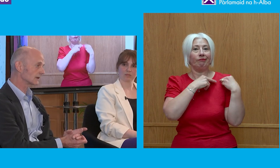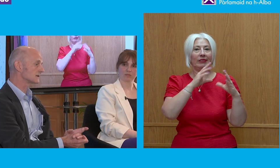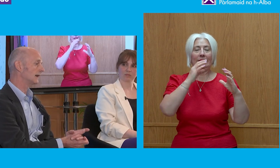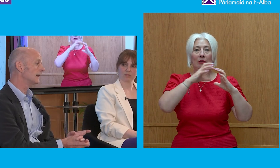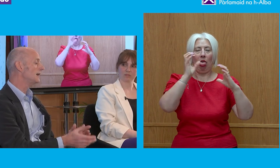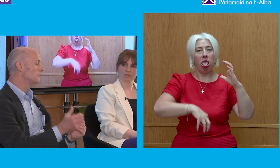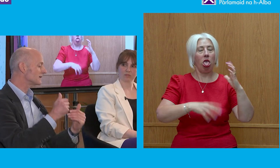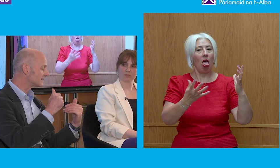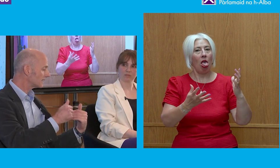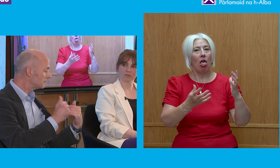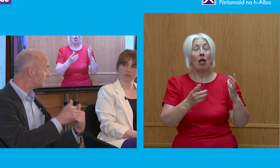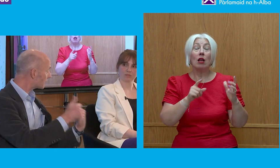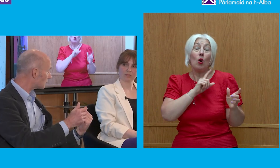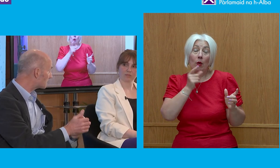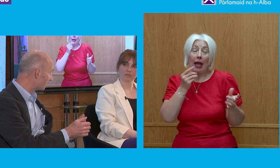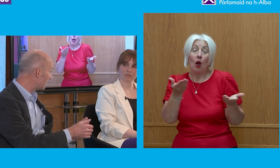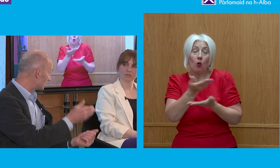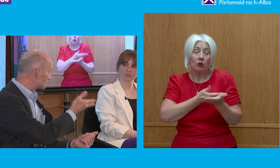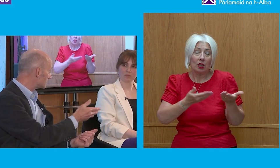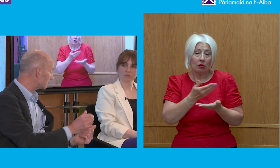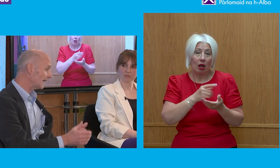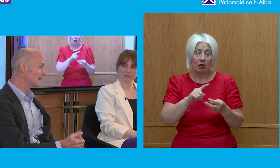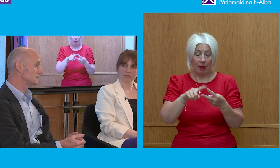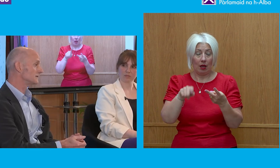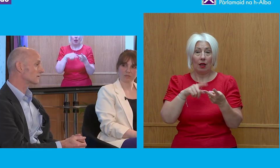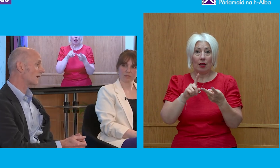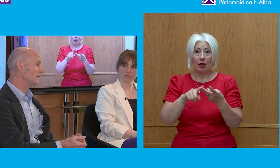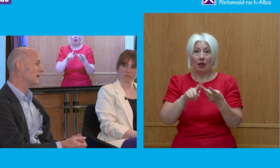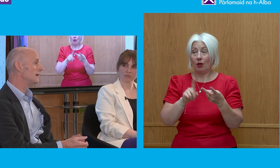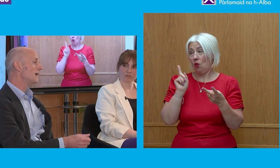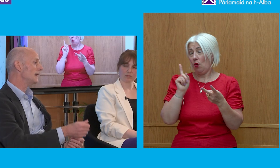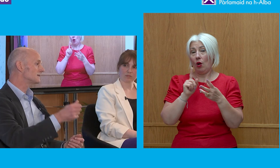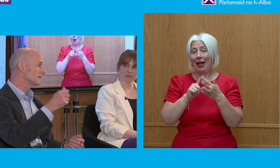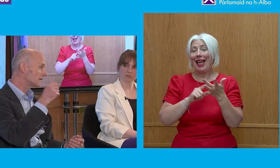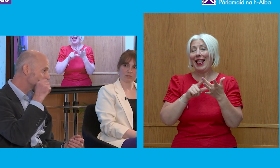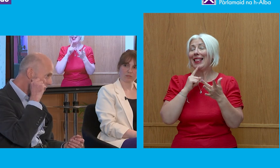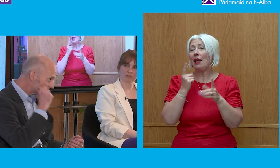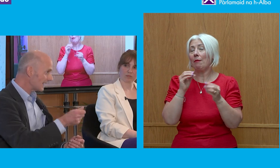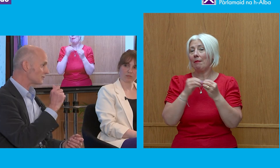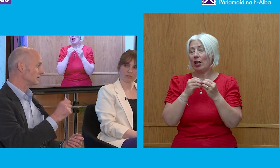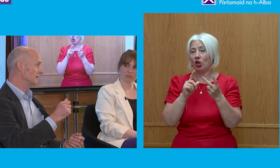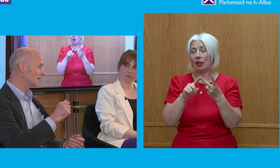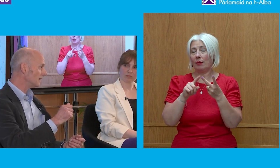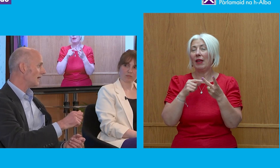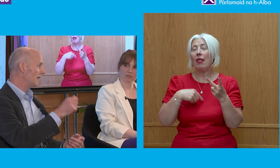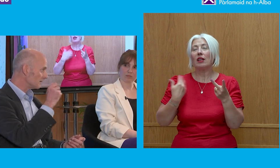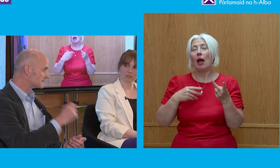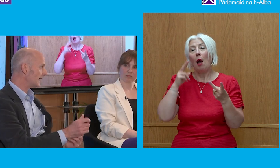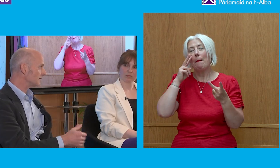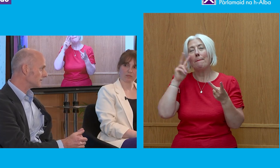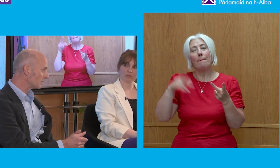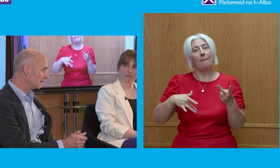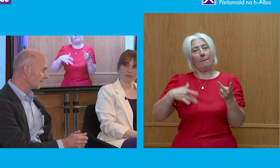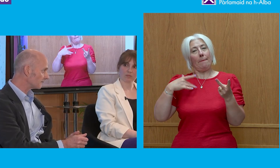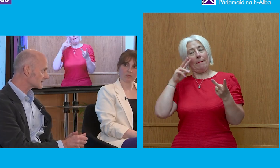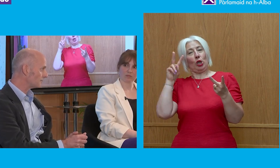in that we should discuss that? But the second, deeper, more profound issue is the one that Ellie's described, is that there is a perception that